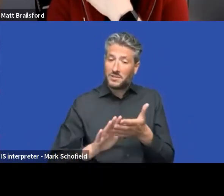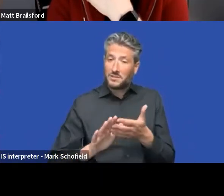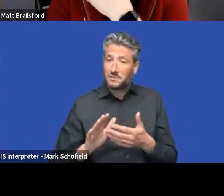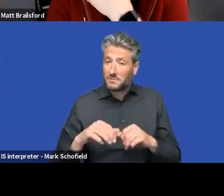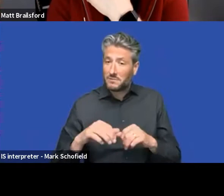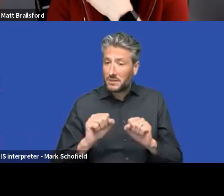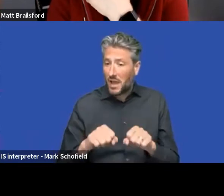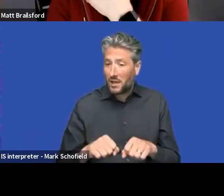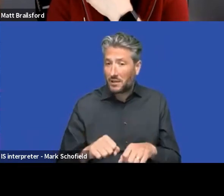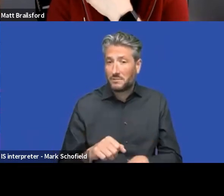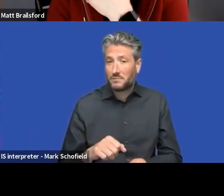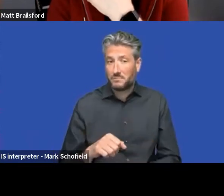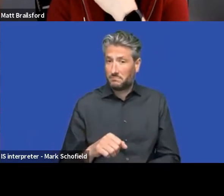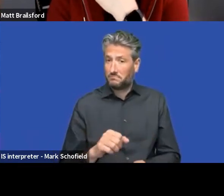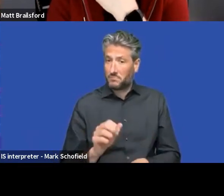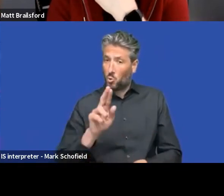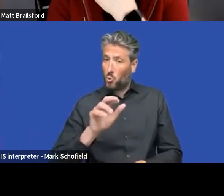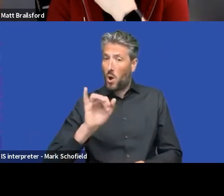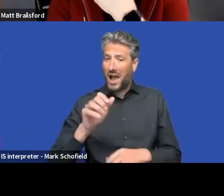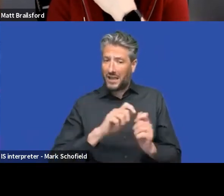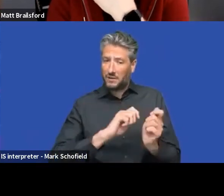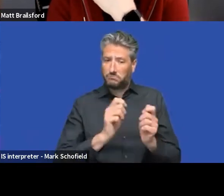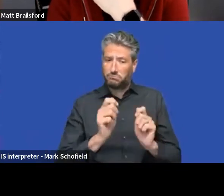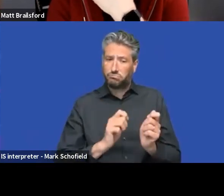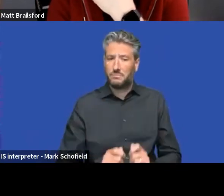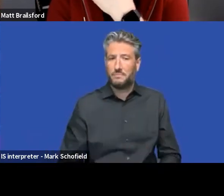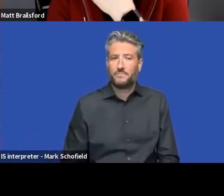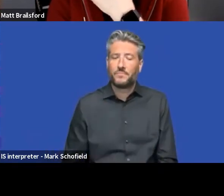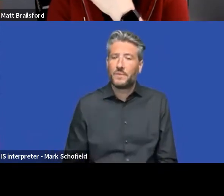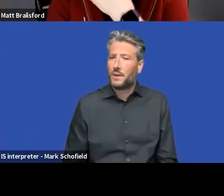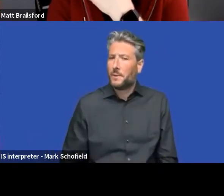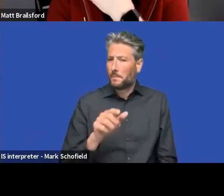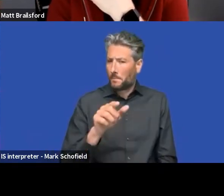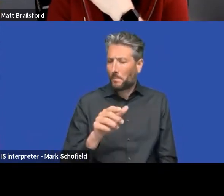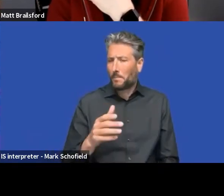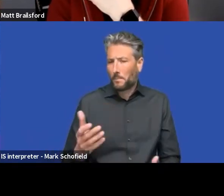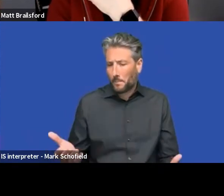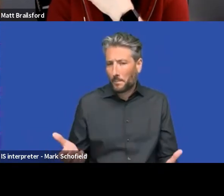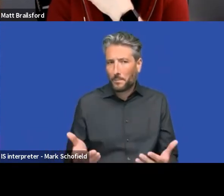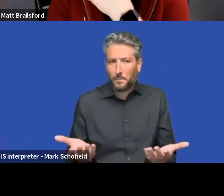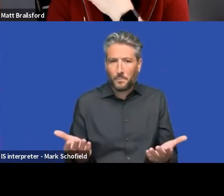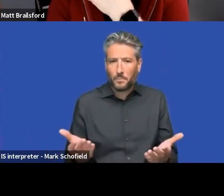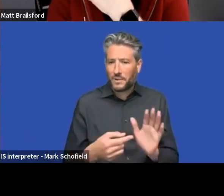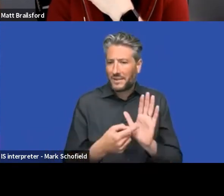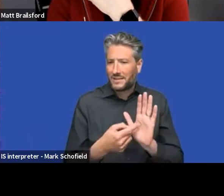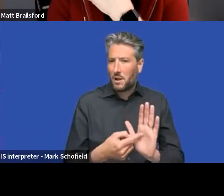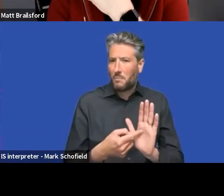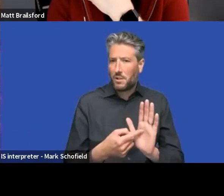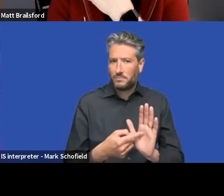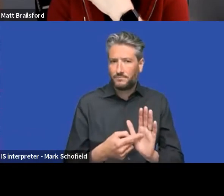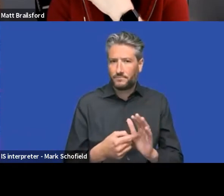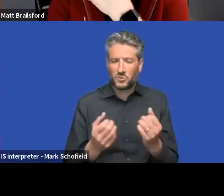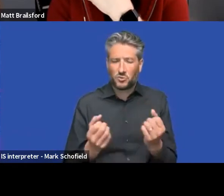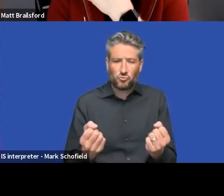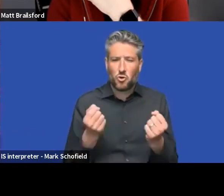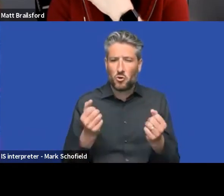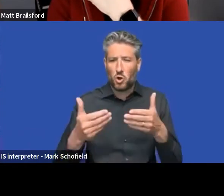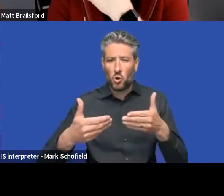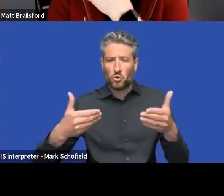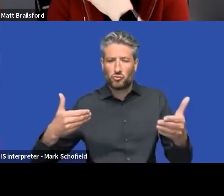UI. The intention is to enable like high contrast mode. Yeah, high contrast mode well. And I just noticed in the